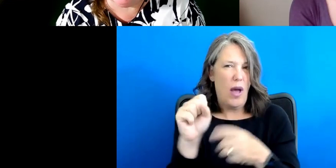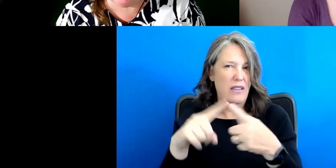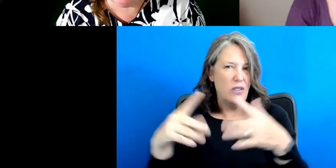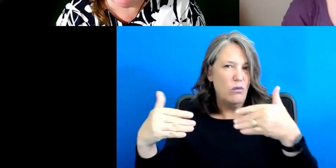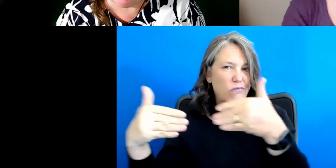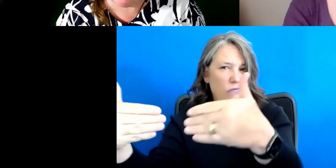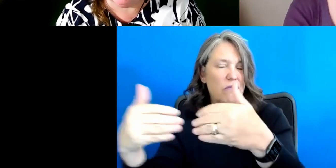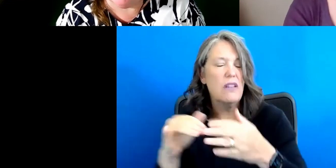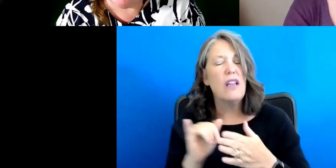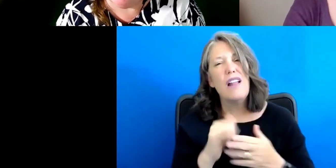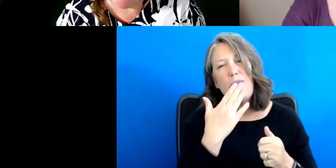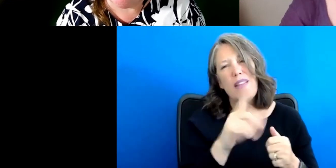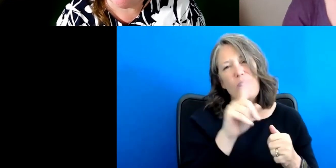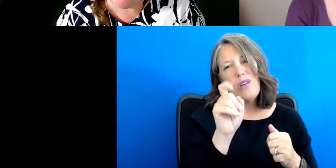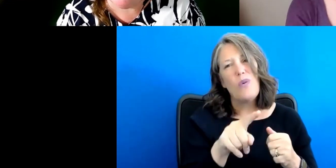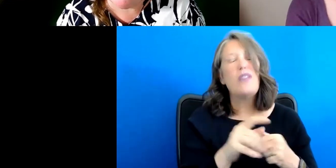It's a good question.